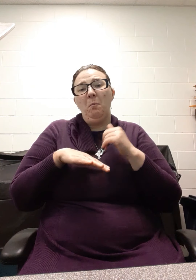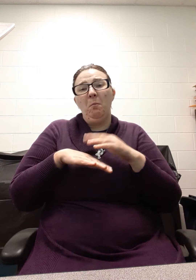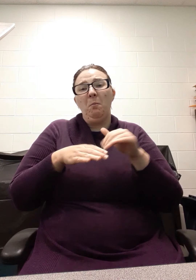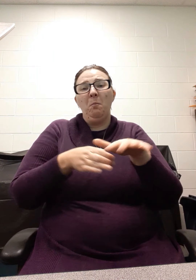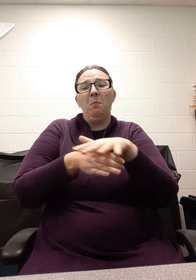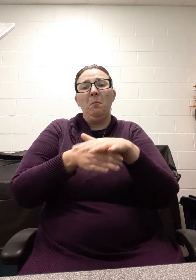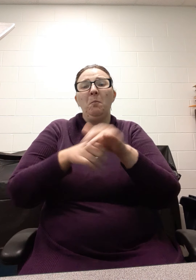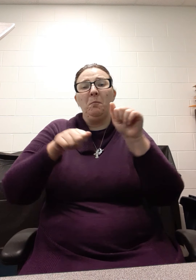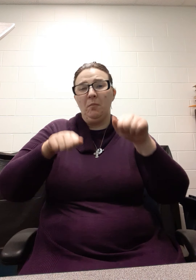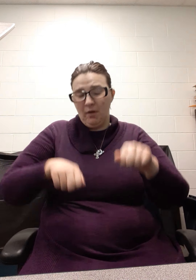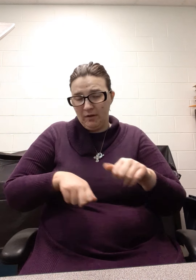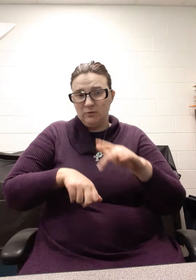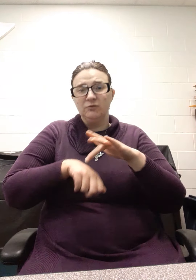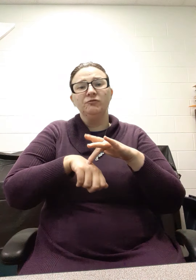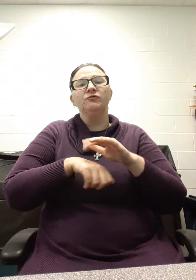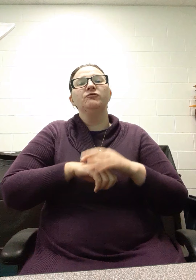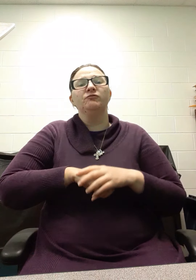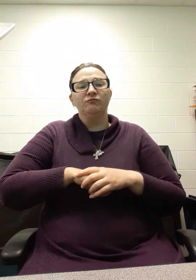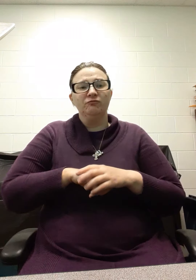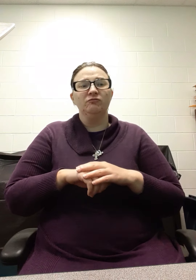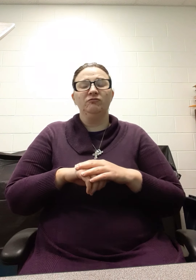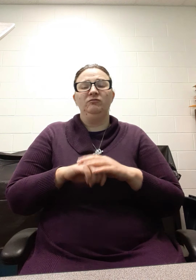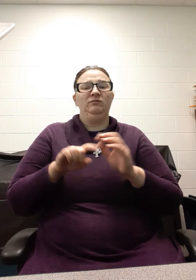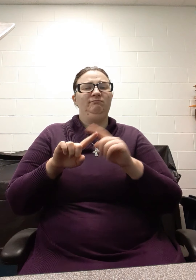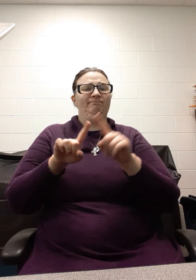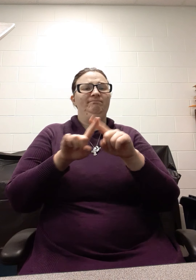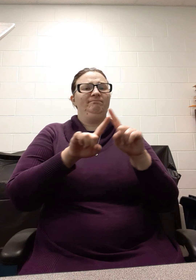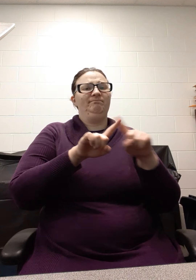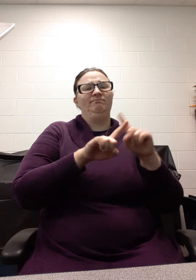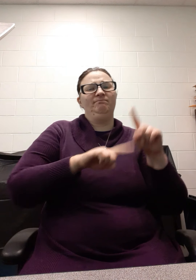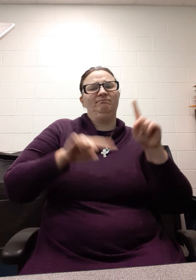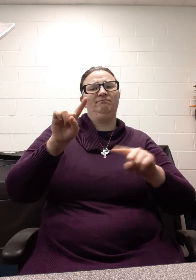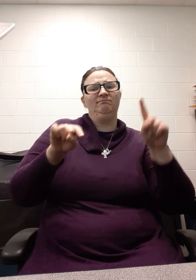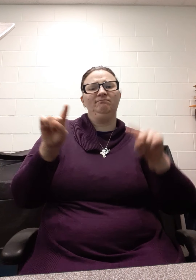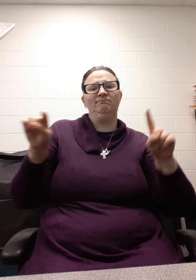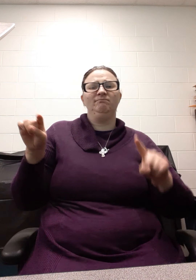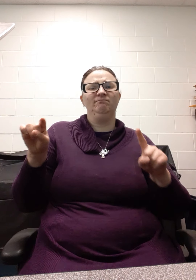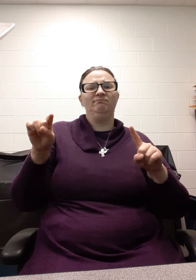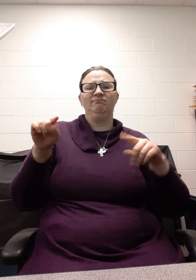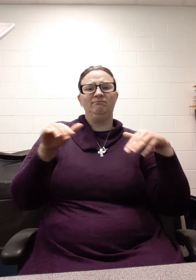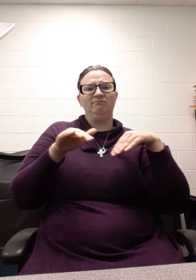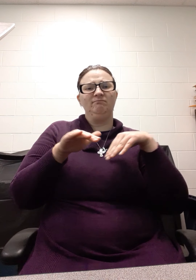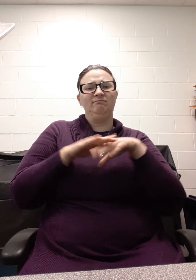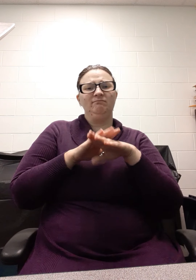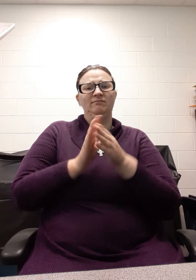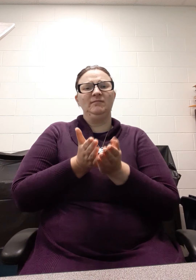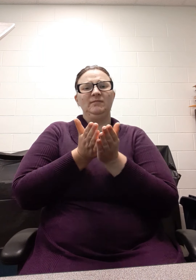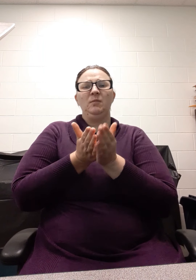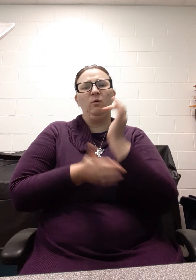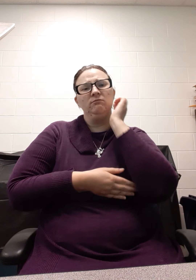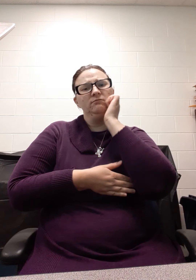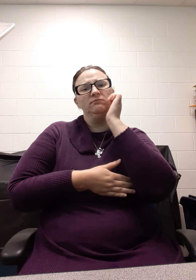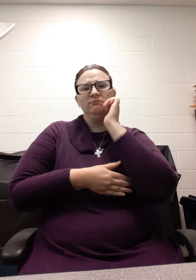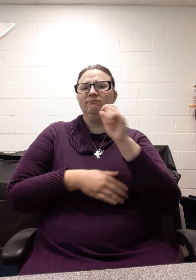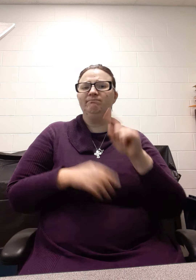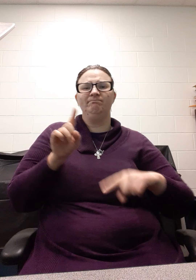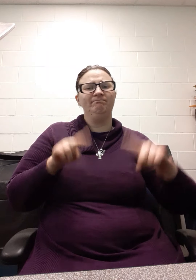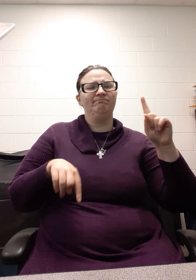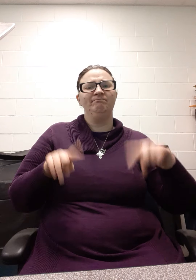animals, various different combinations of those animals come onto the Ark every day. So that's really deck two. then